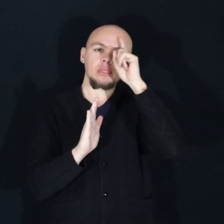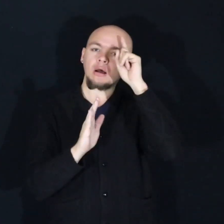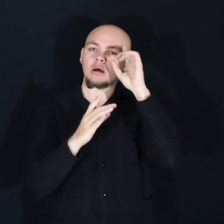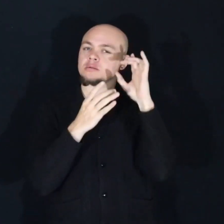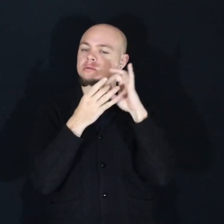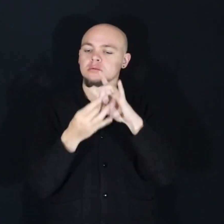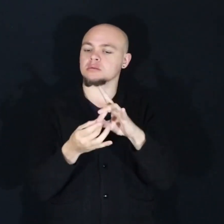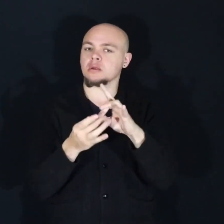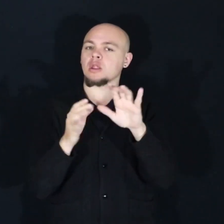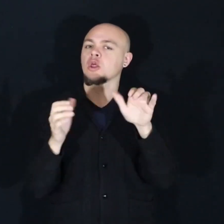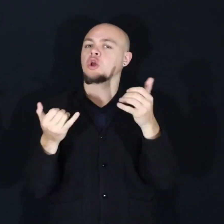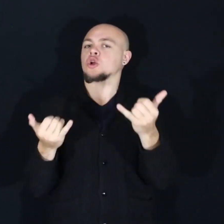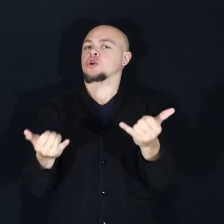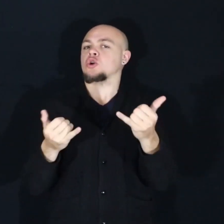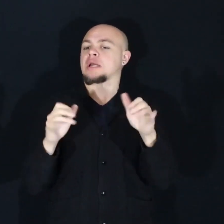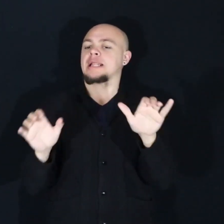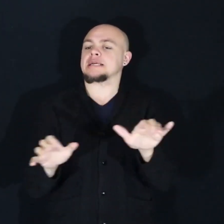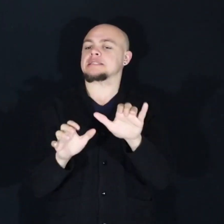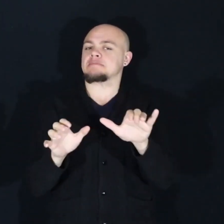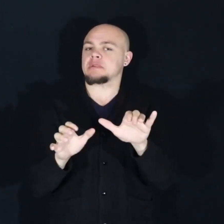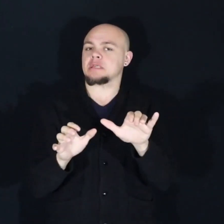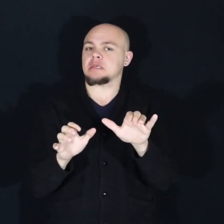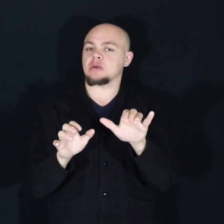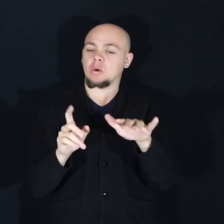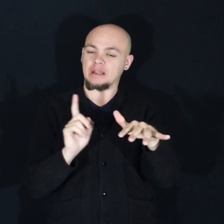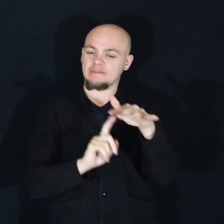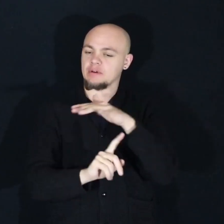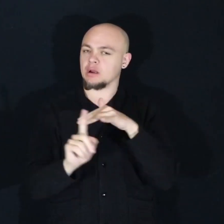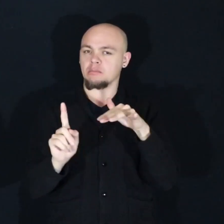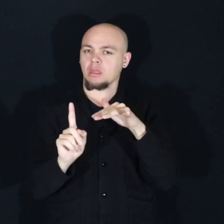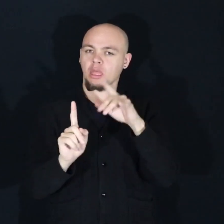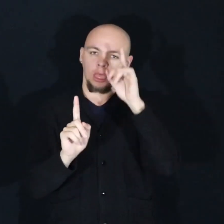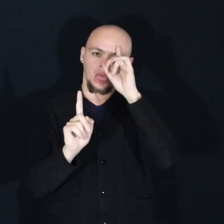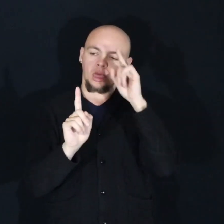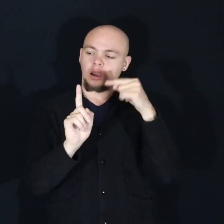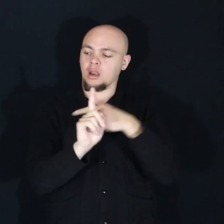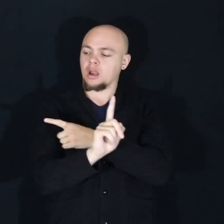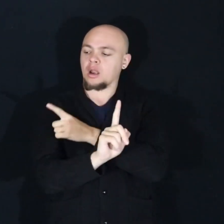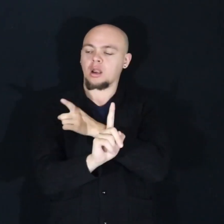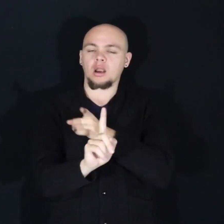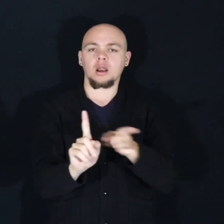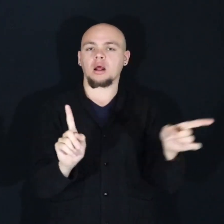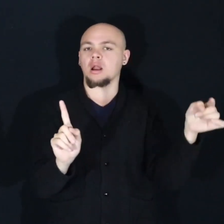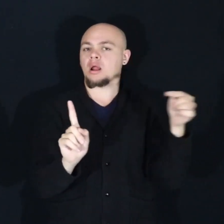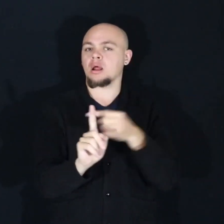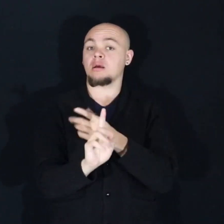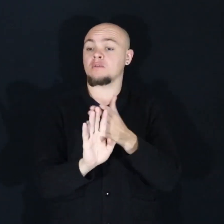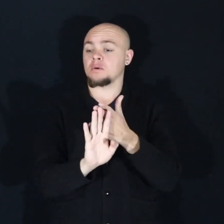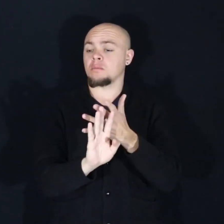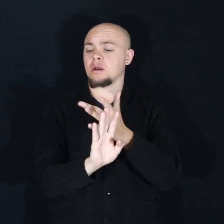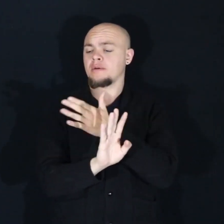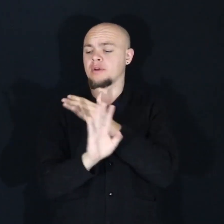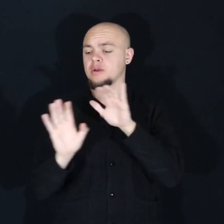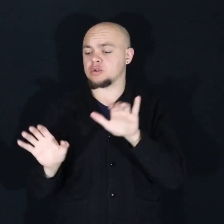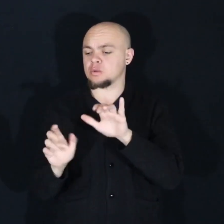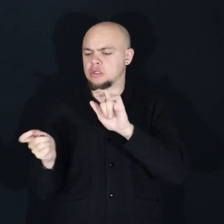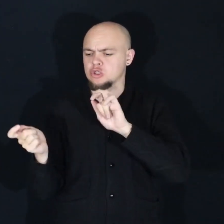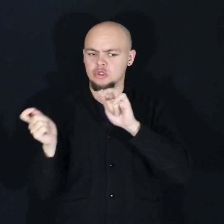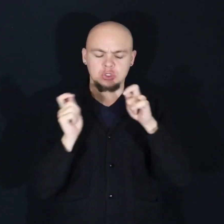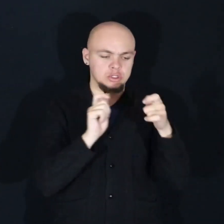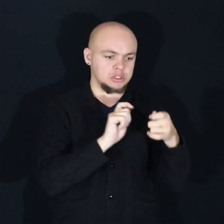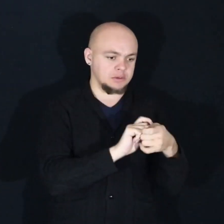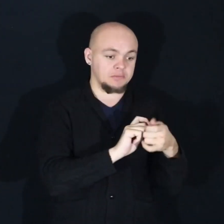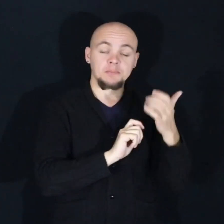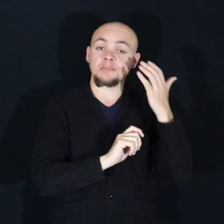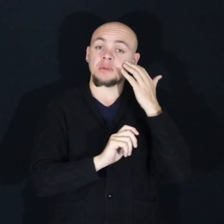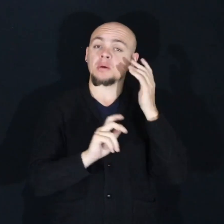our current activity or environment. Our consciousness as a whole shifts completely from what we are doing. Did you know that